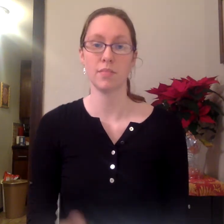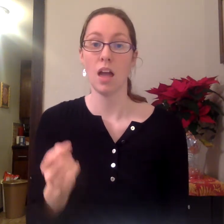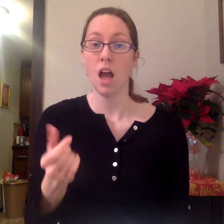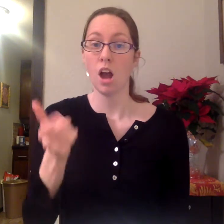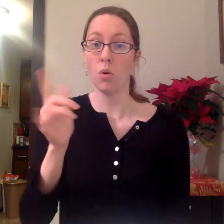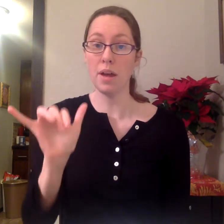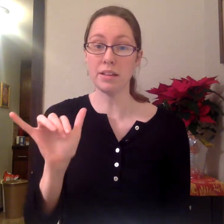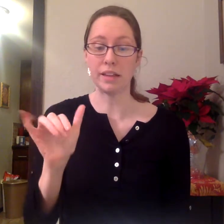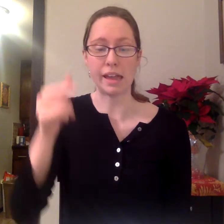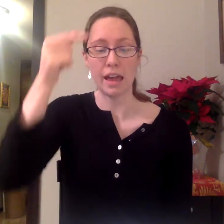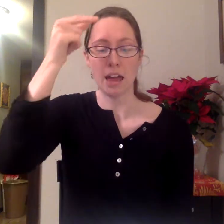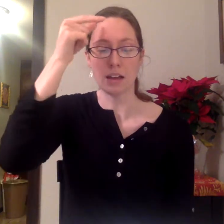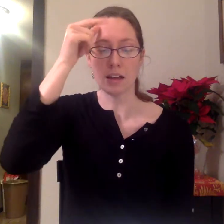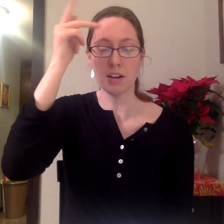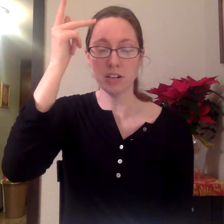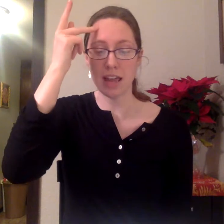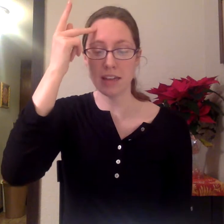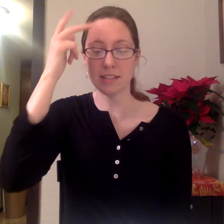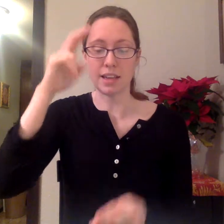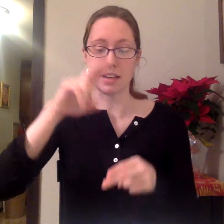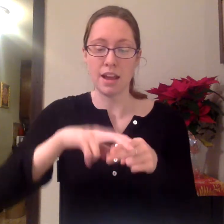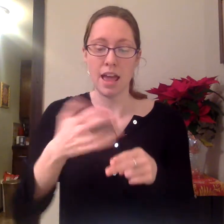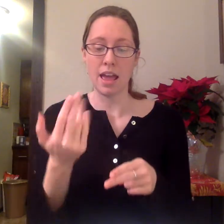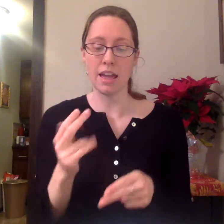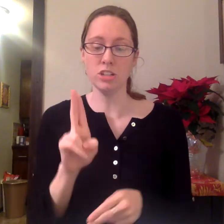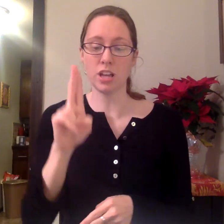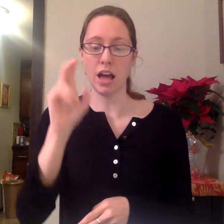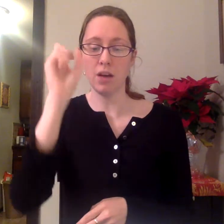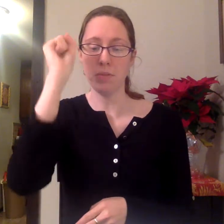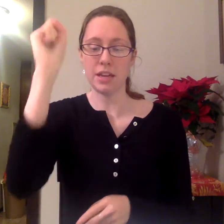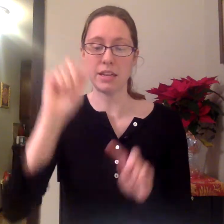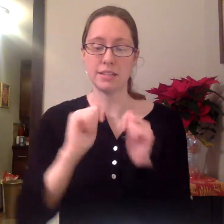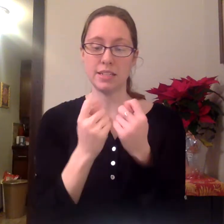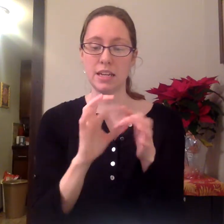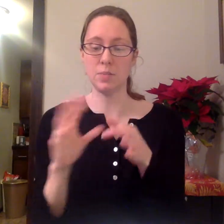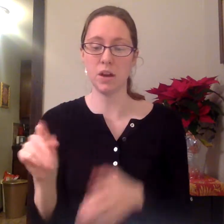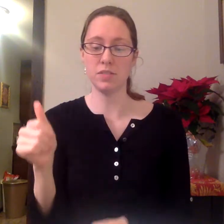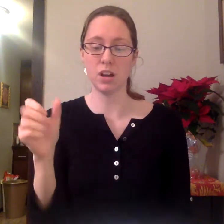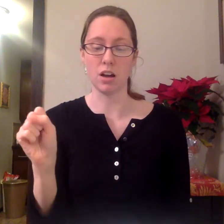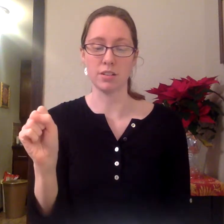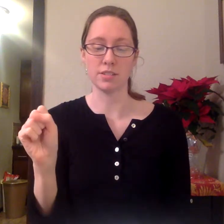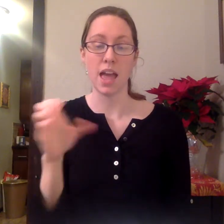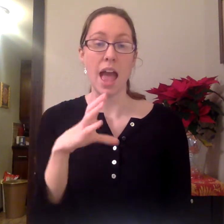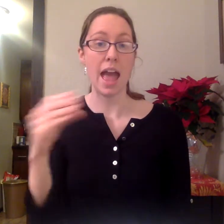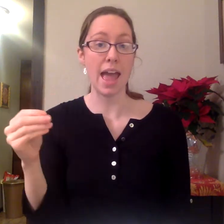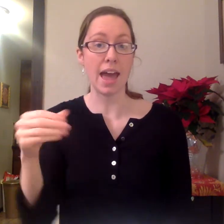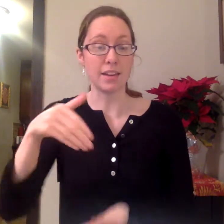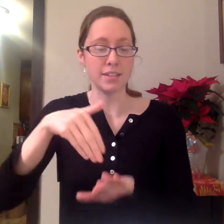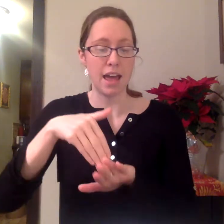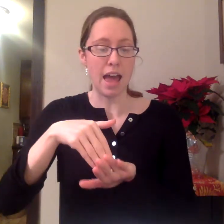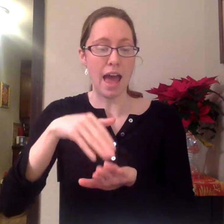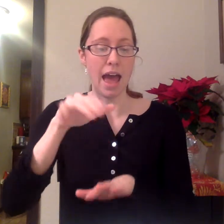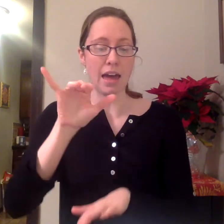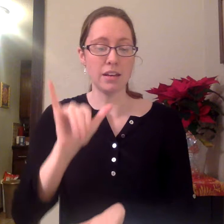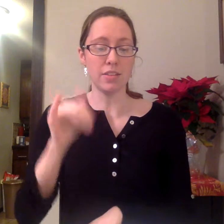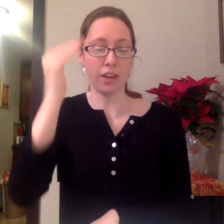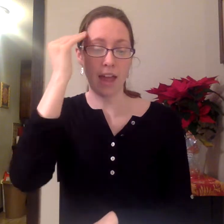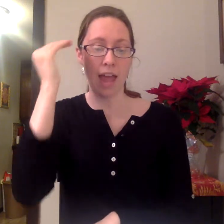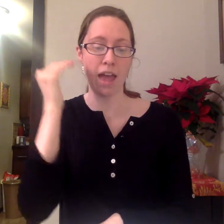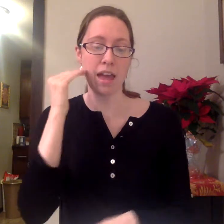Quickly, Gunnar Kaysen hitched up his team of dogs and at the head